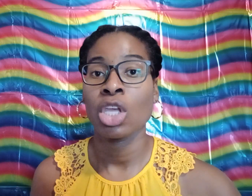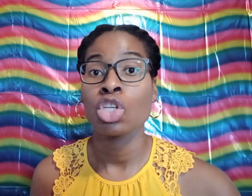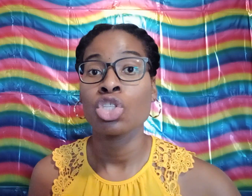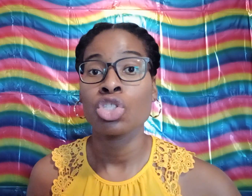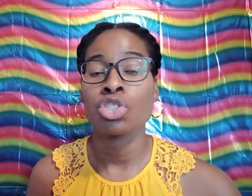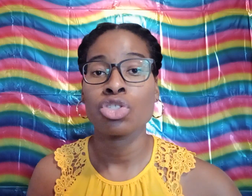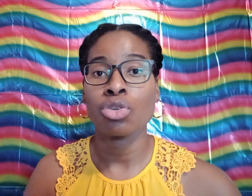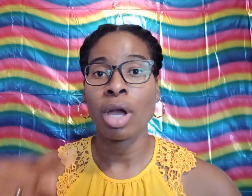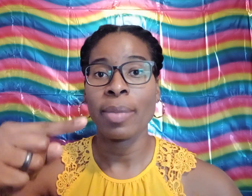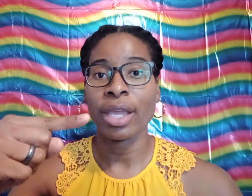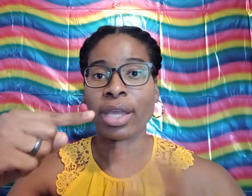Strawberry.